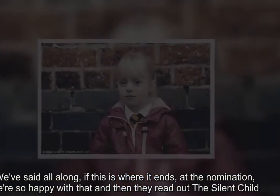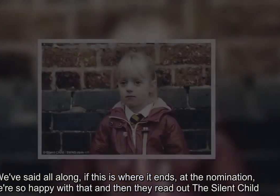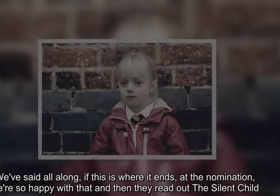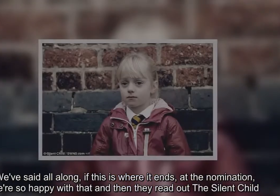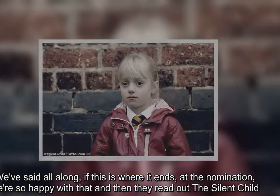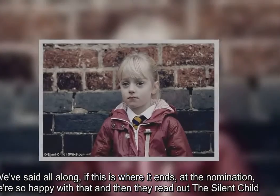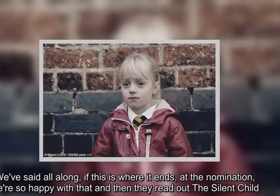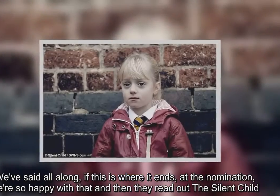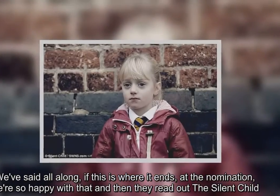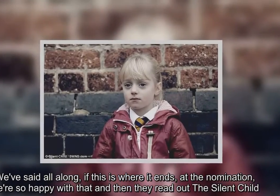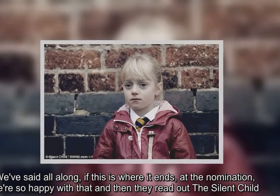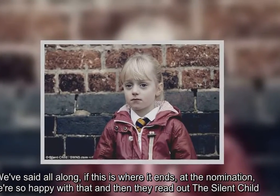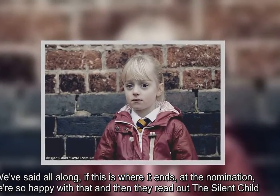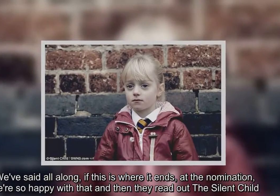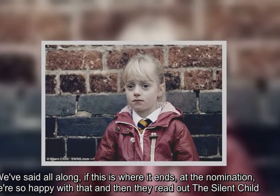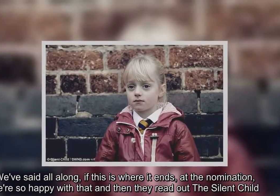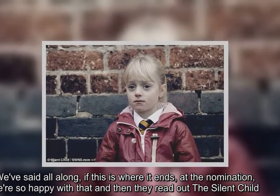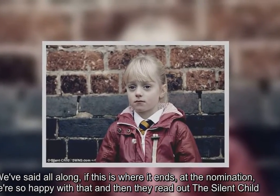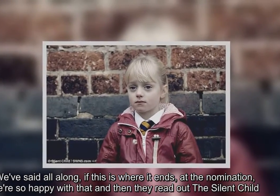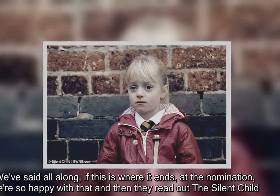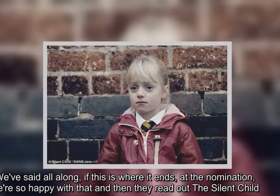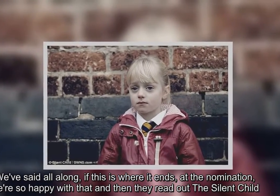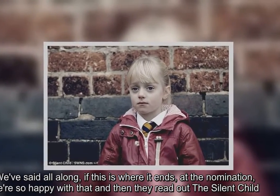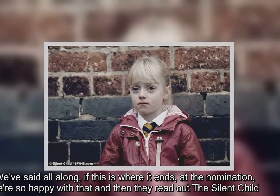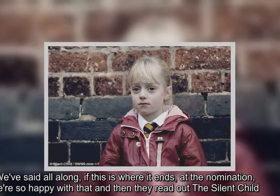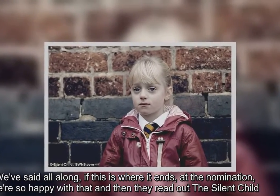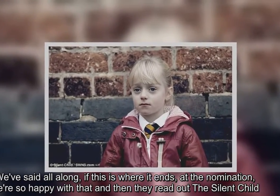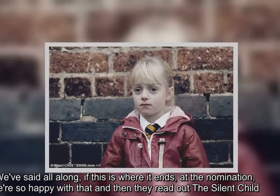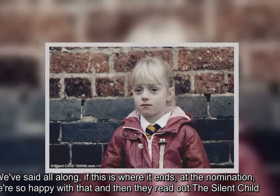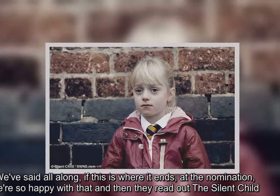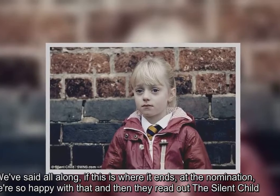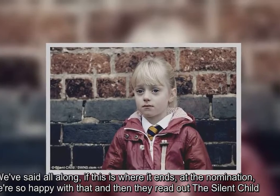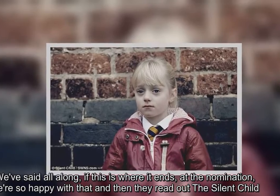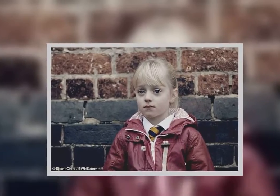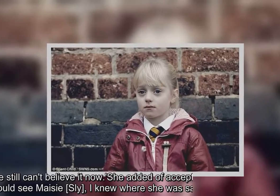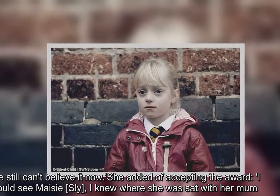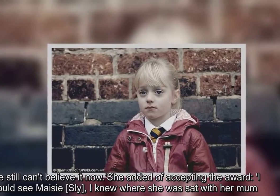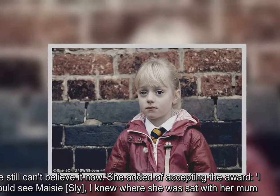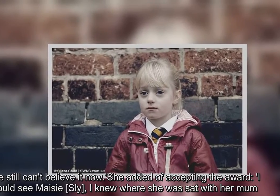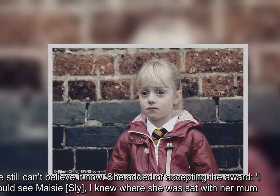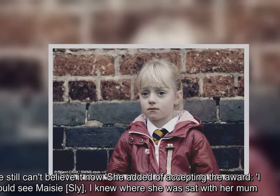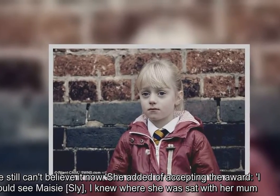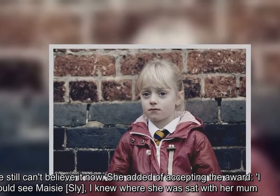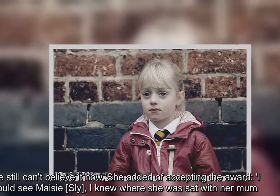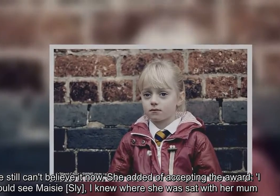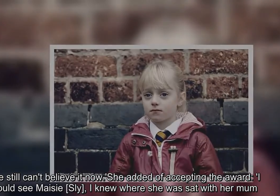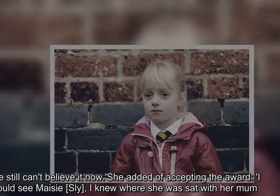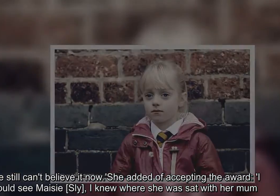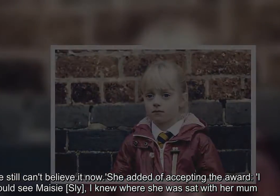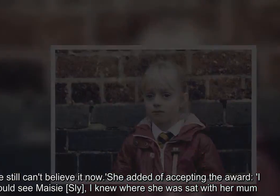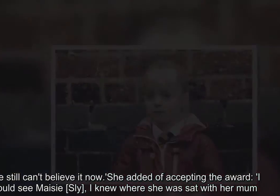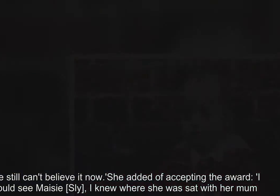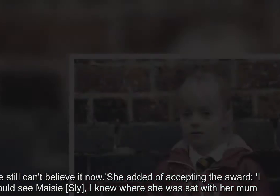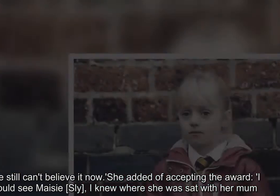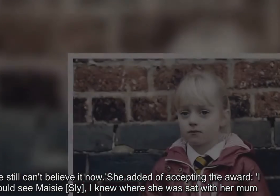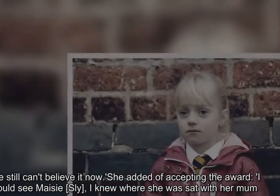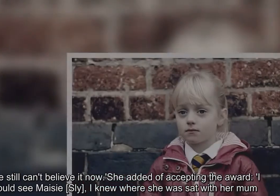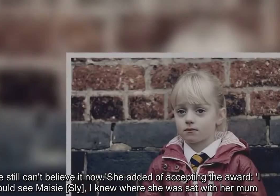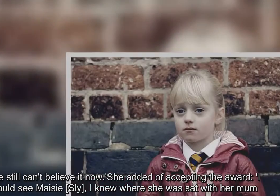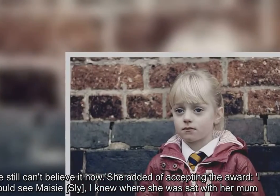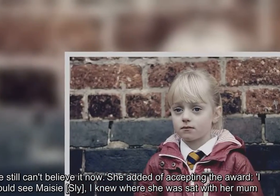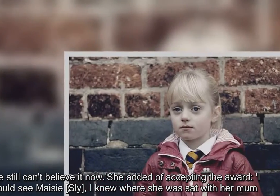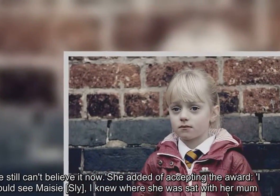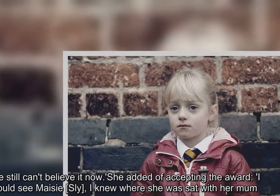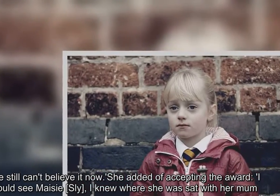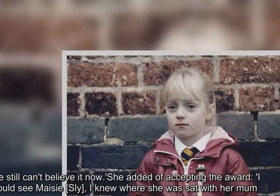We still can't believe it now.She added of accepting the award, I could see Maisie, sly, I knew where she was sat with